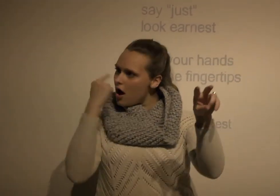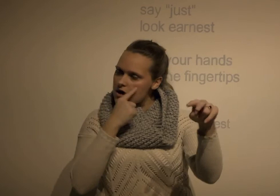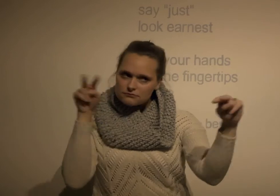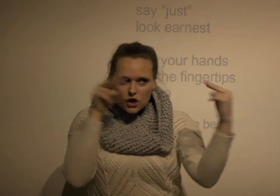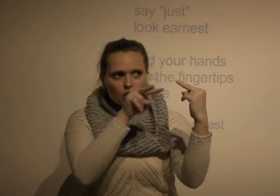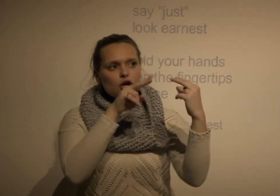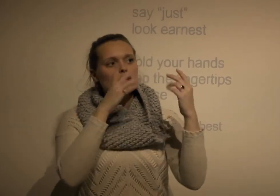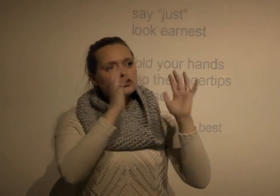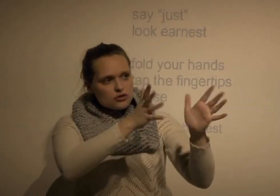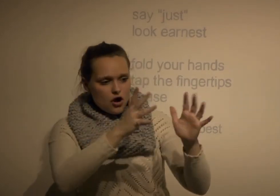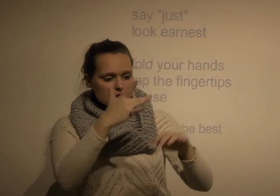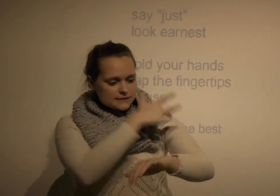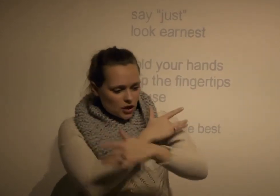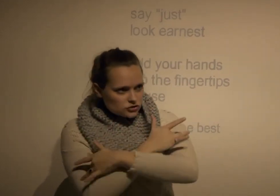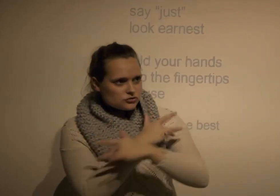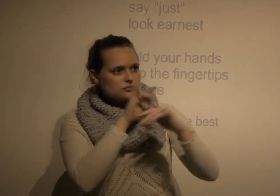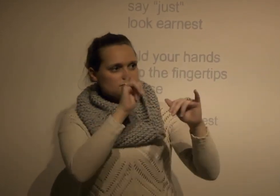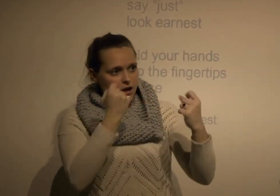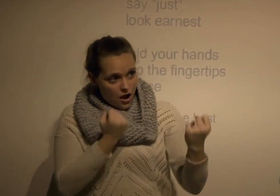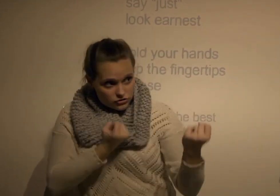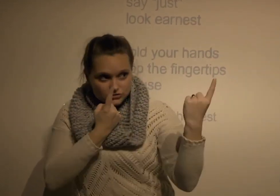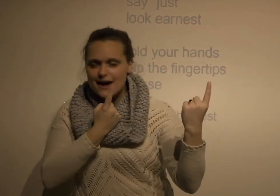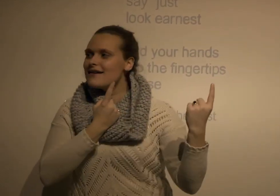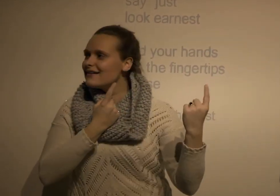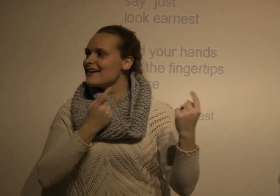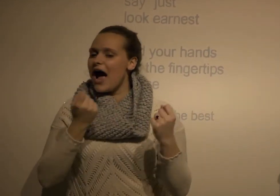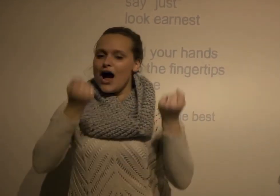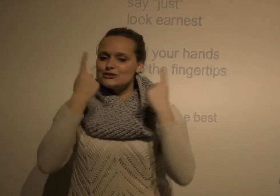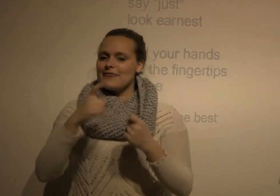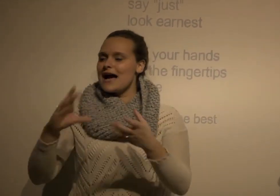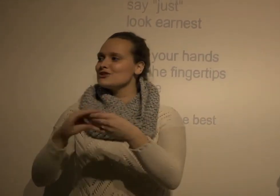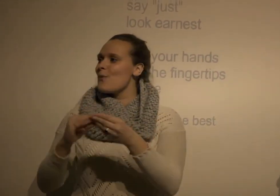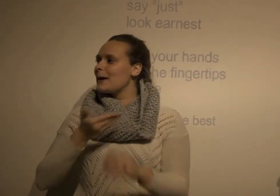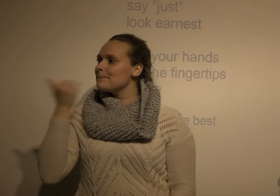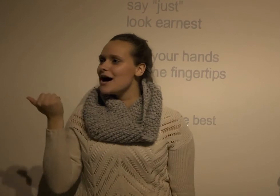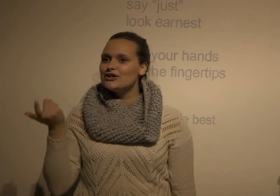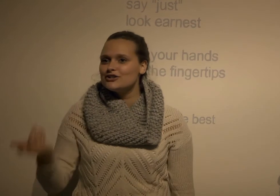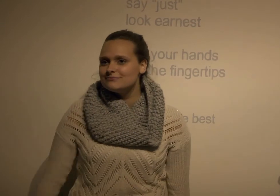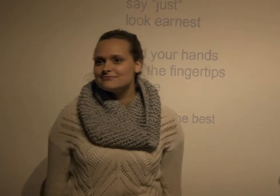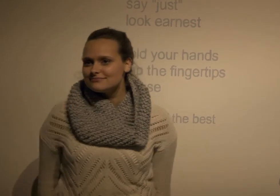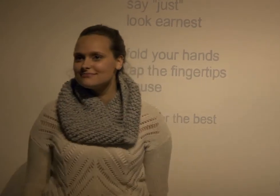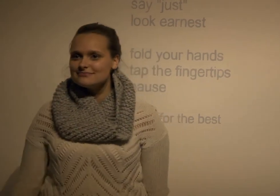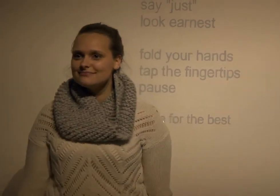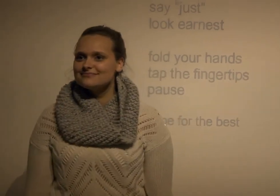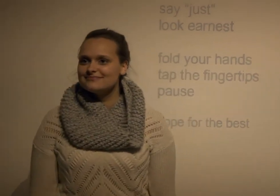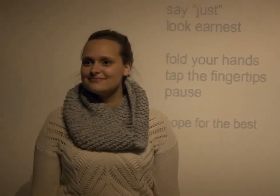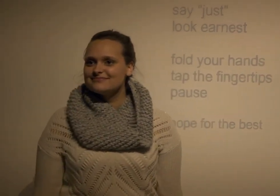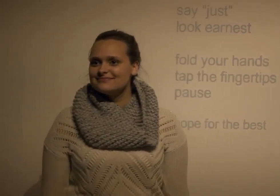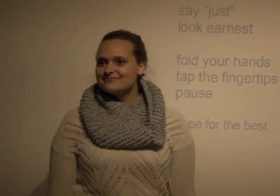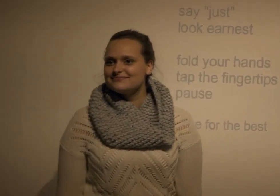to look away and eye contact with one another tends to make with a stranger makes people who can hear